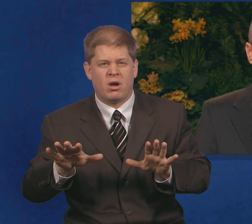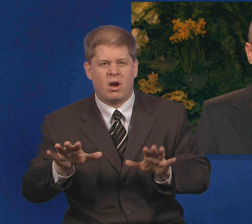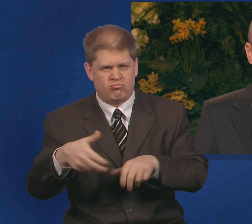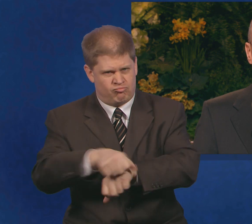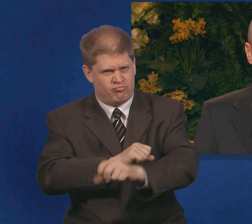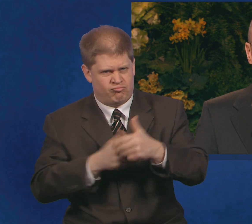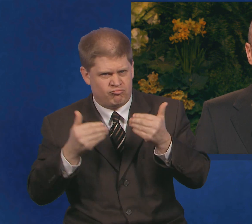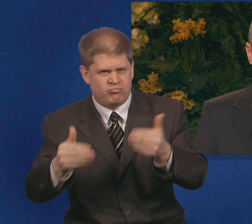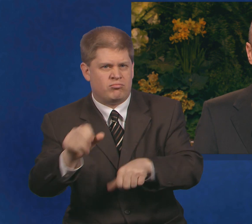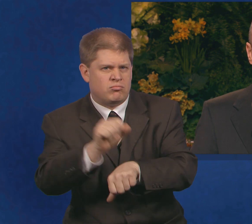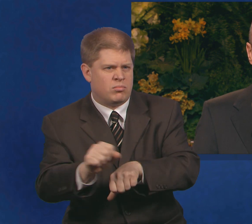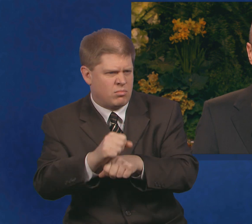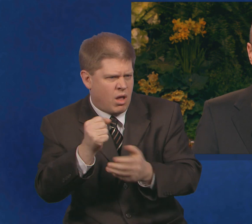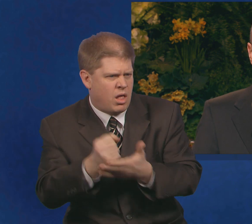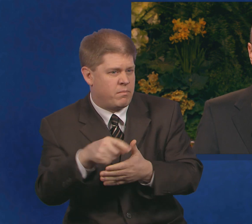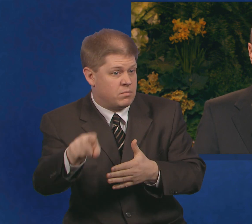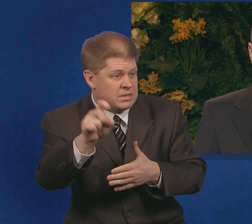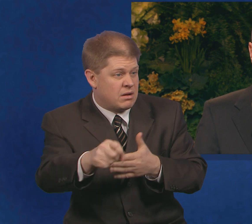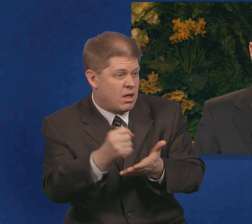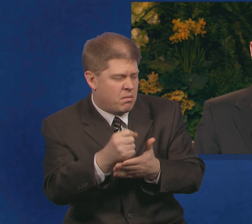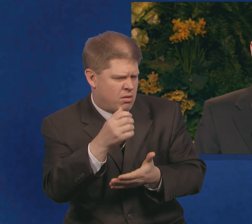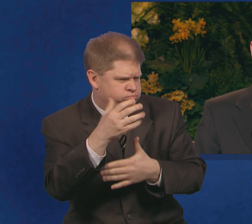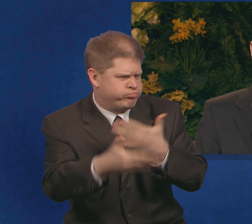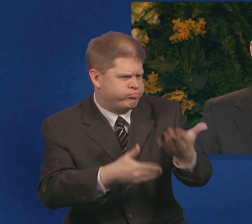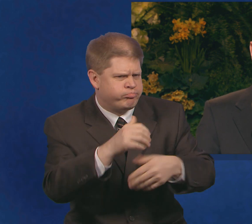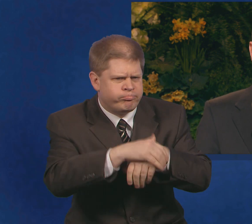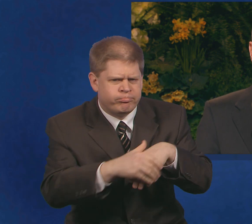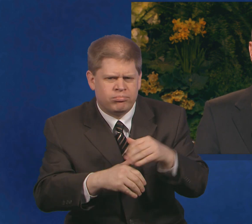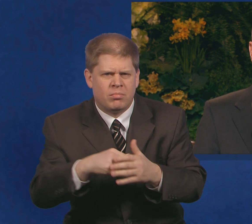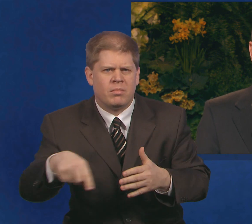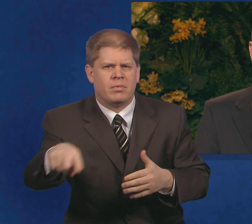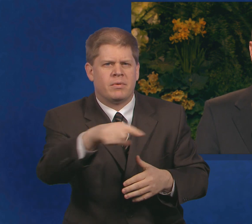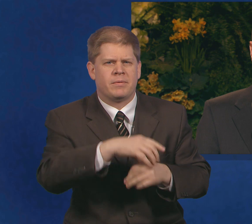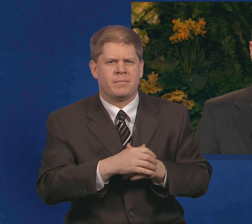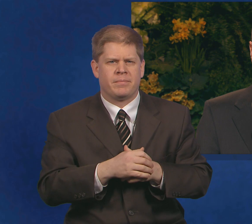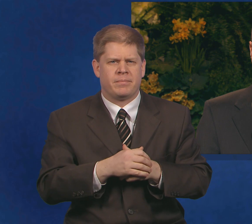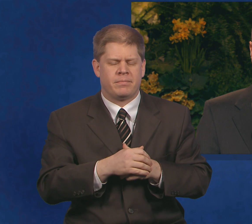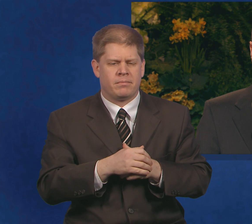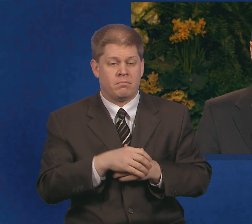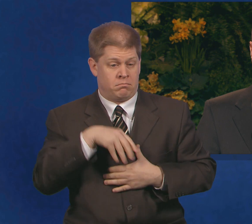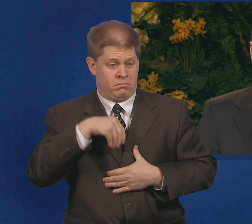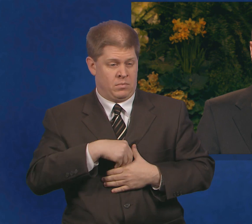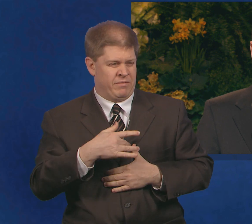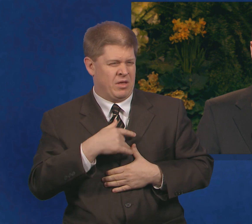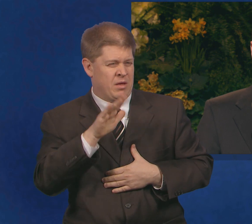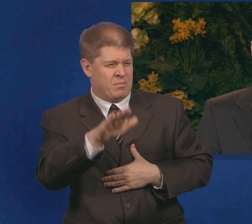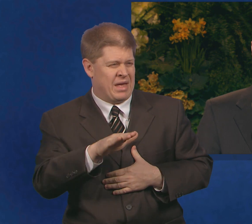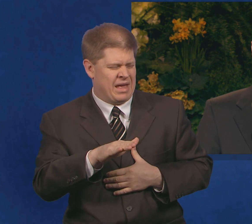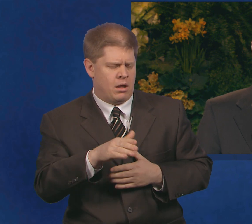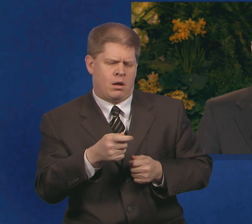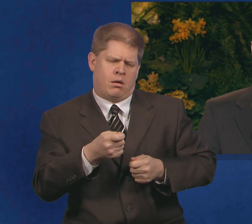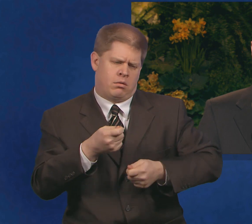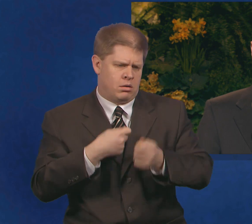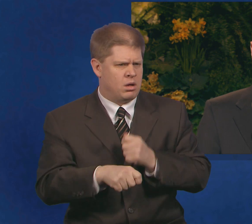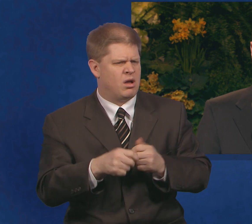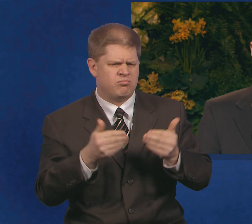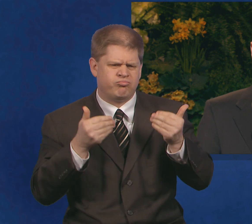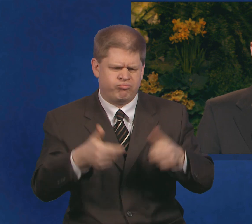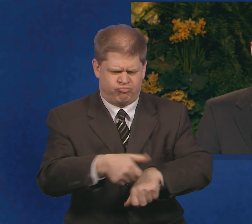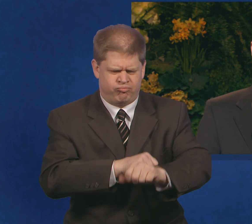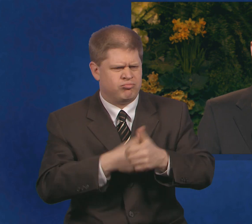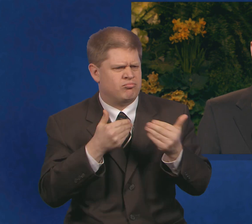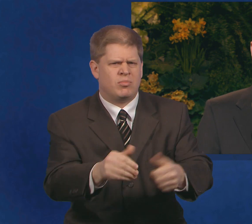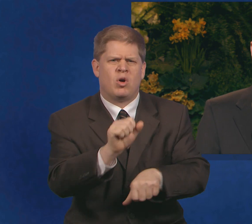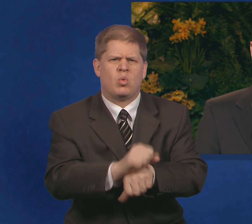help and to comfort. They turned their feelings of sympathy into a decision to act